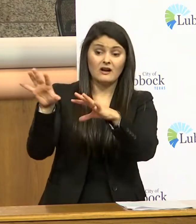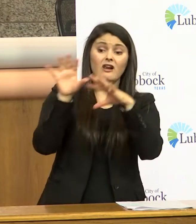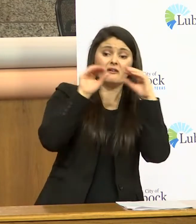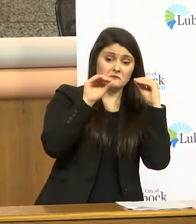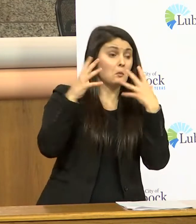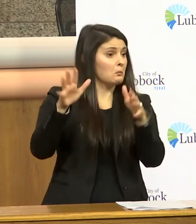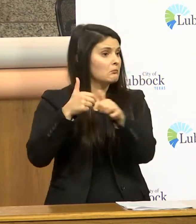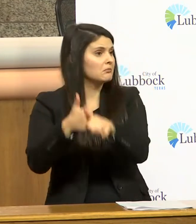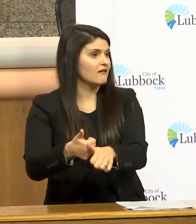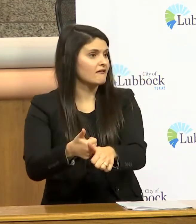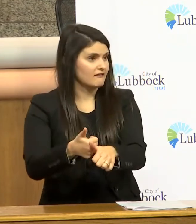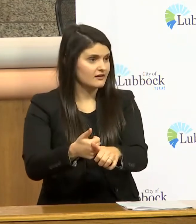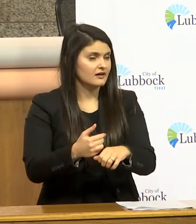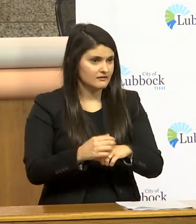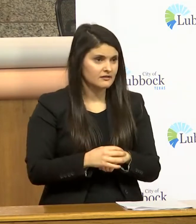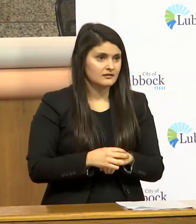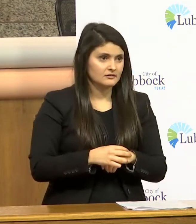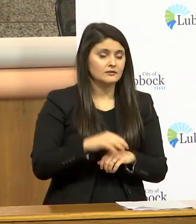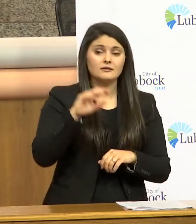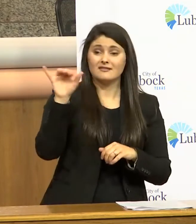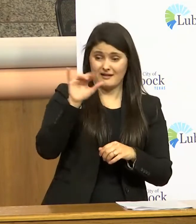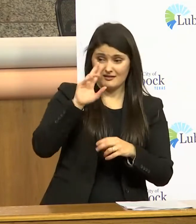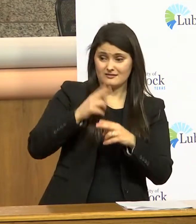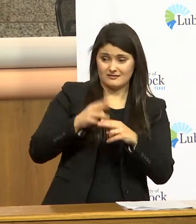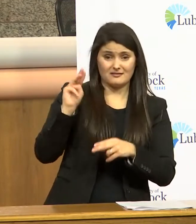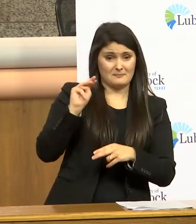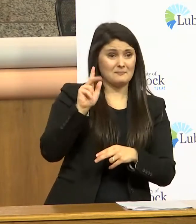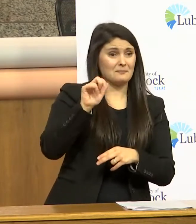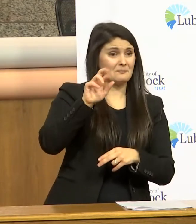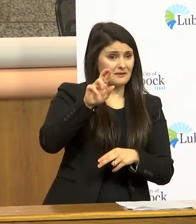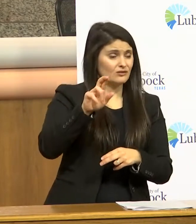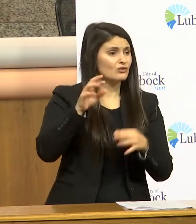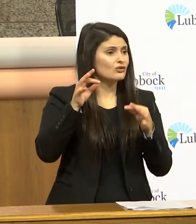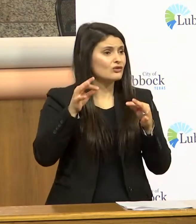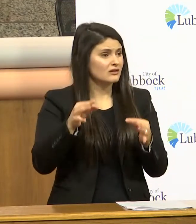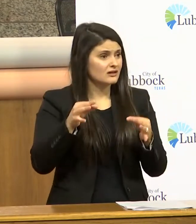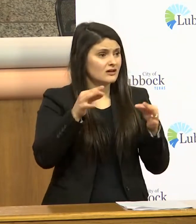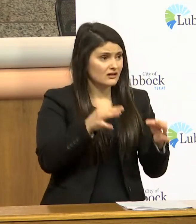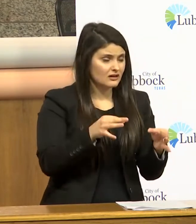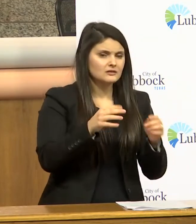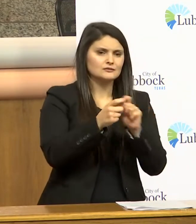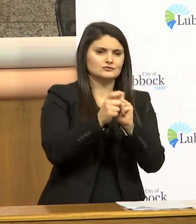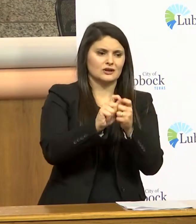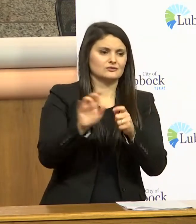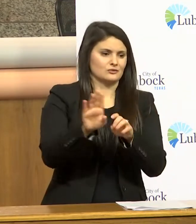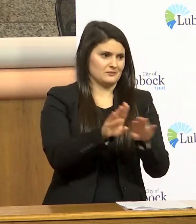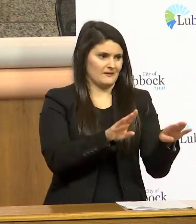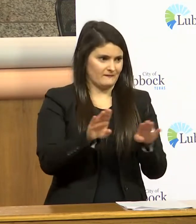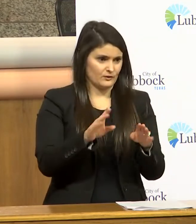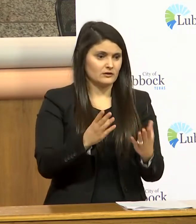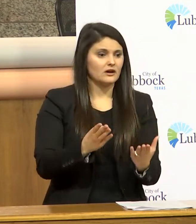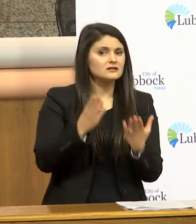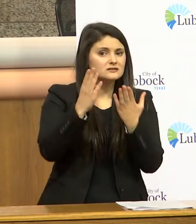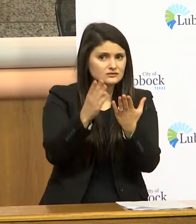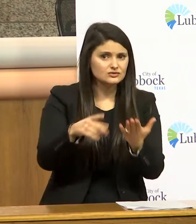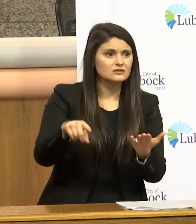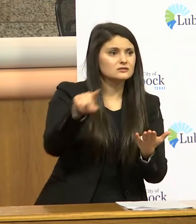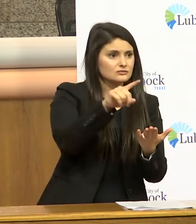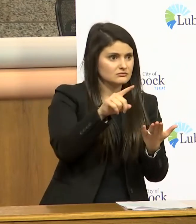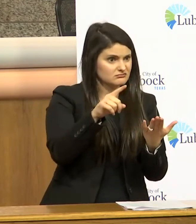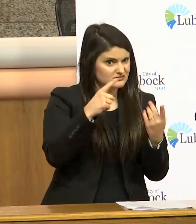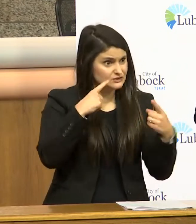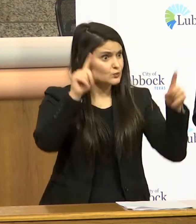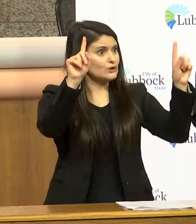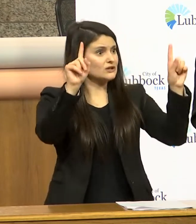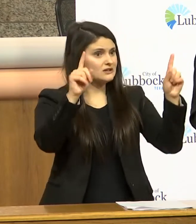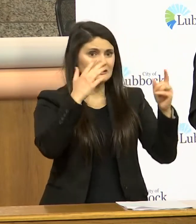when we left so as the mayor said it's making decisions it's changing behavior and i'd suggest to you it's happening